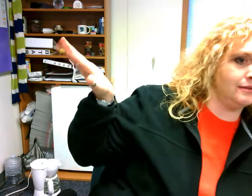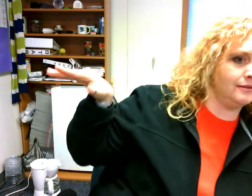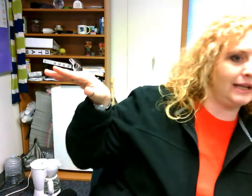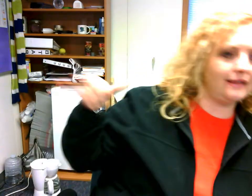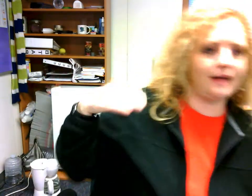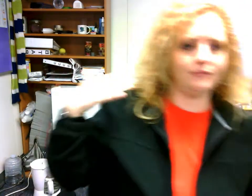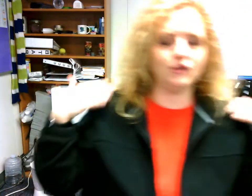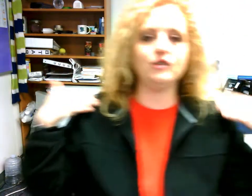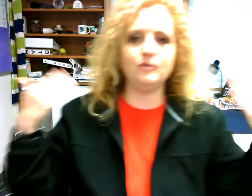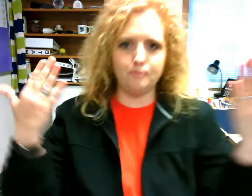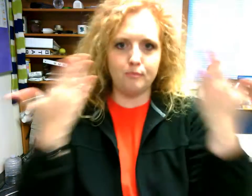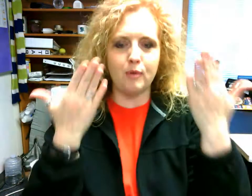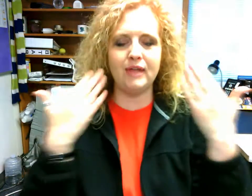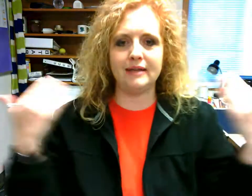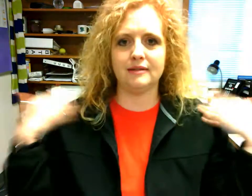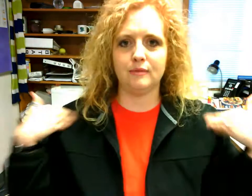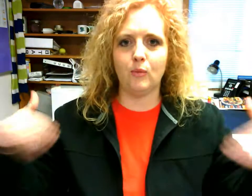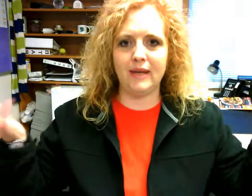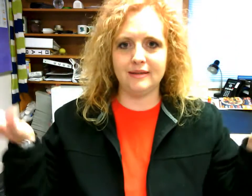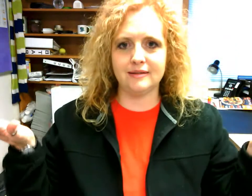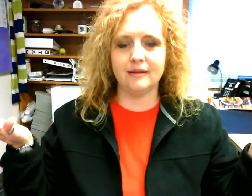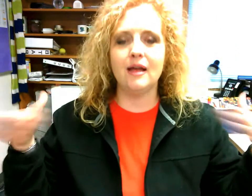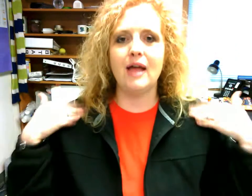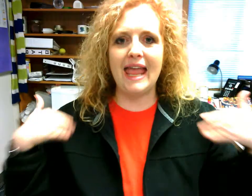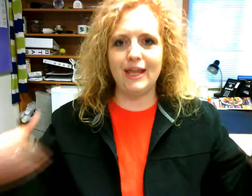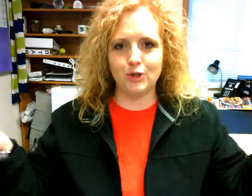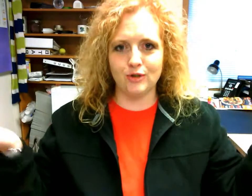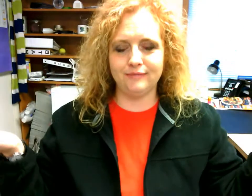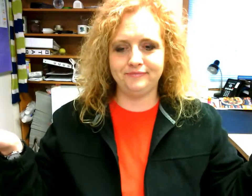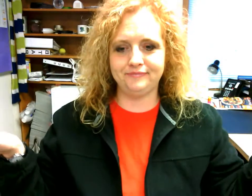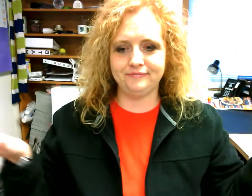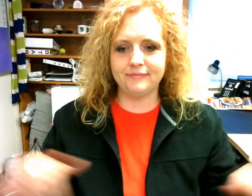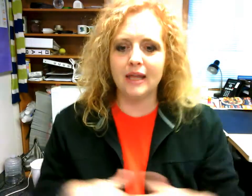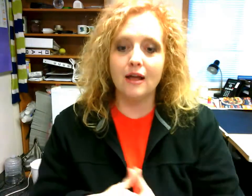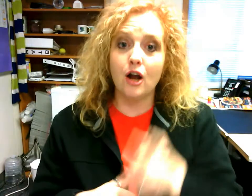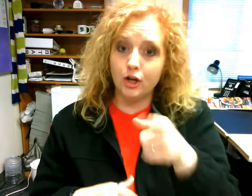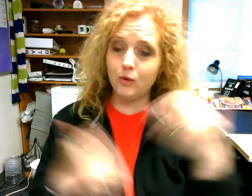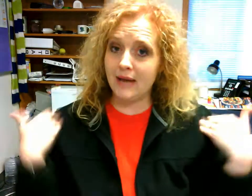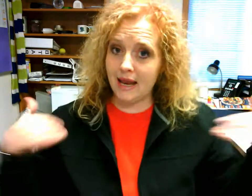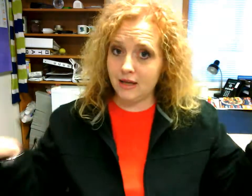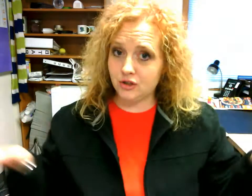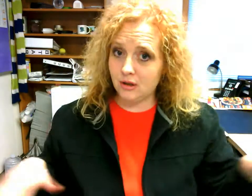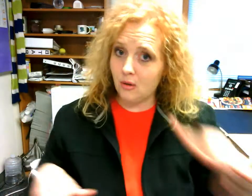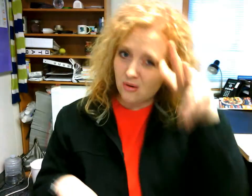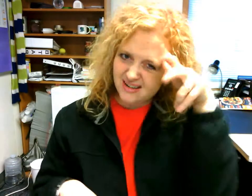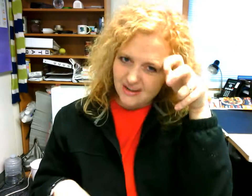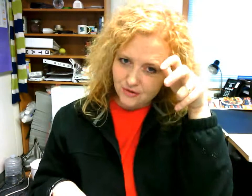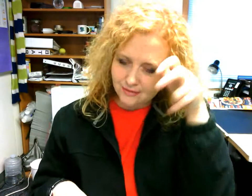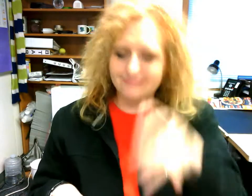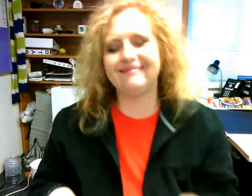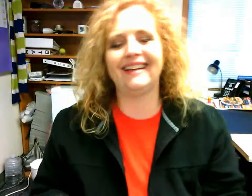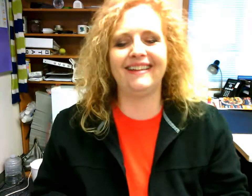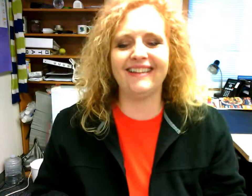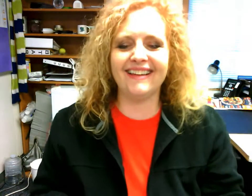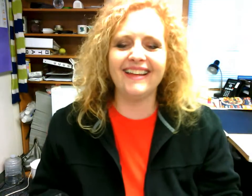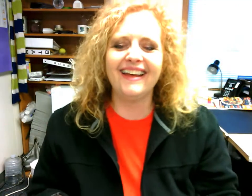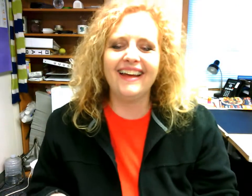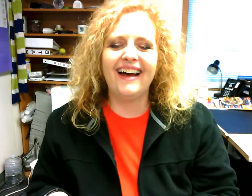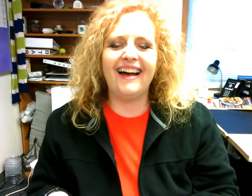like that both hands angel are you an angel or a devil uh